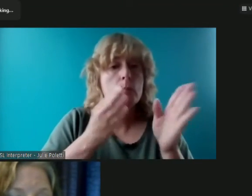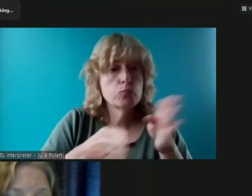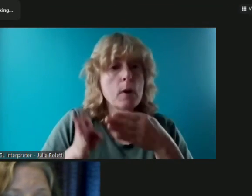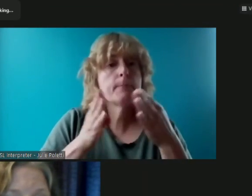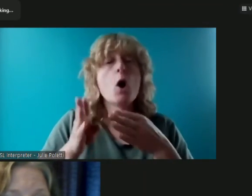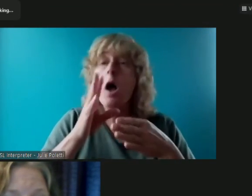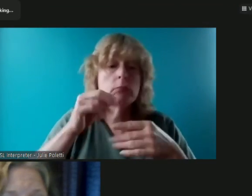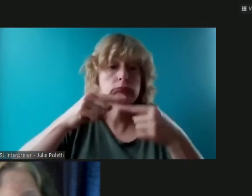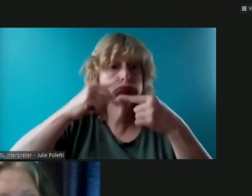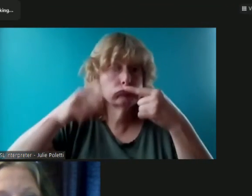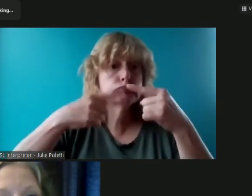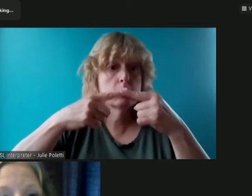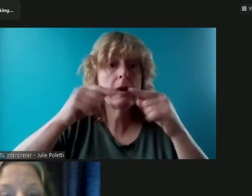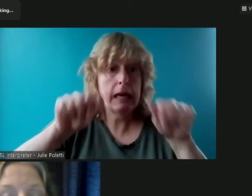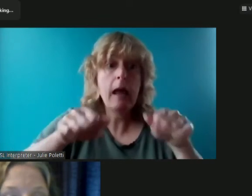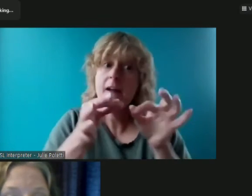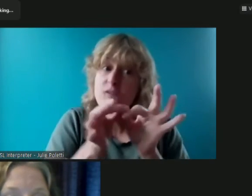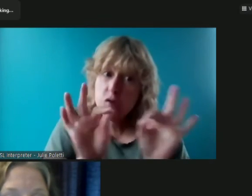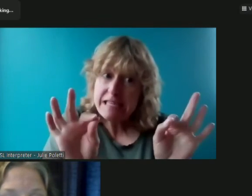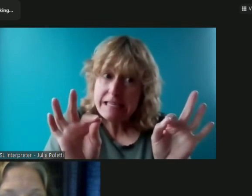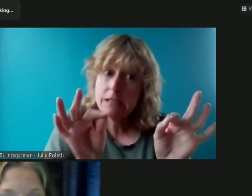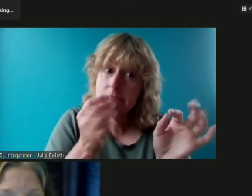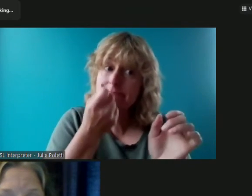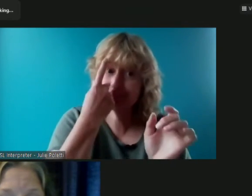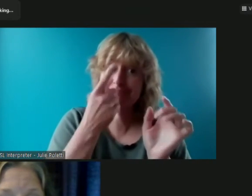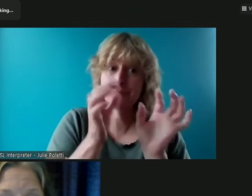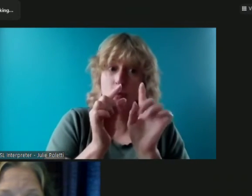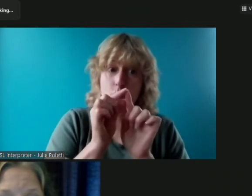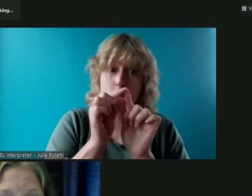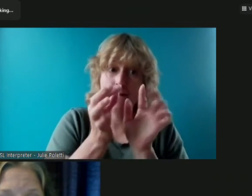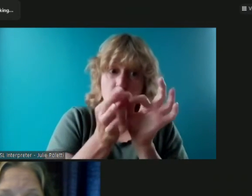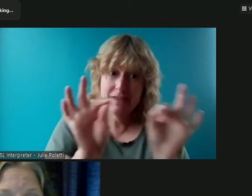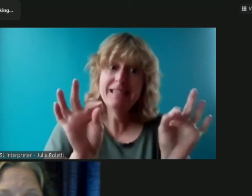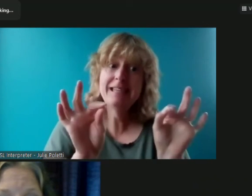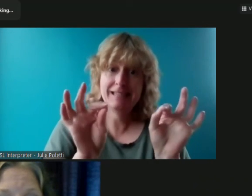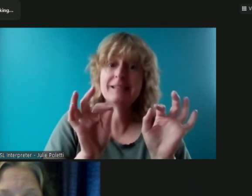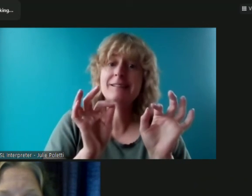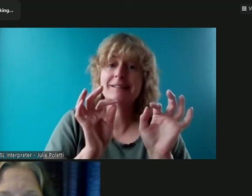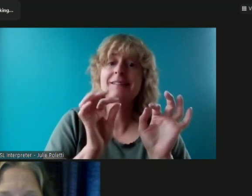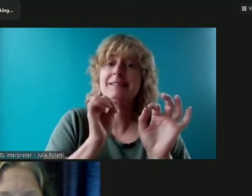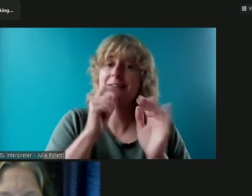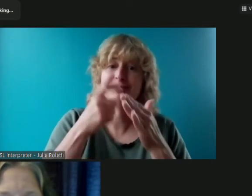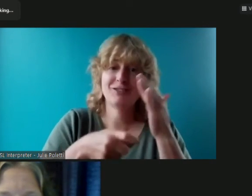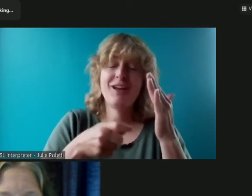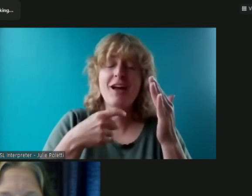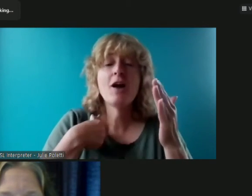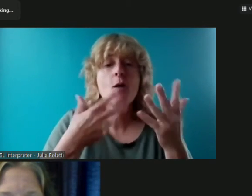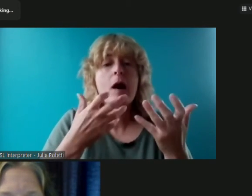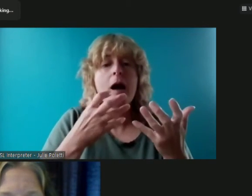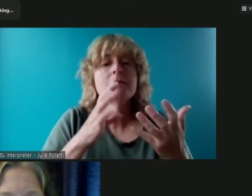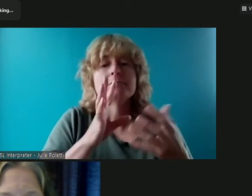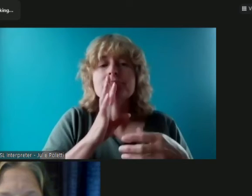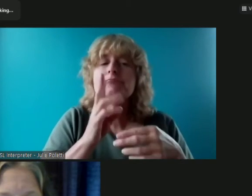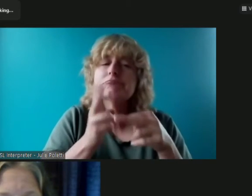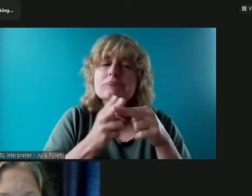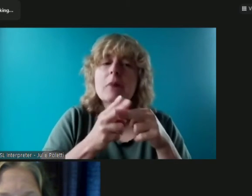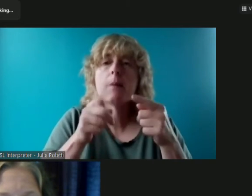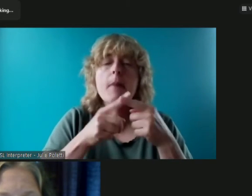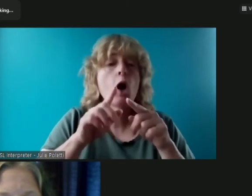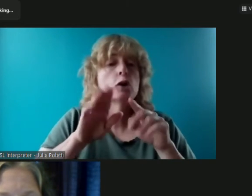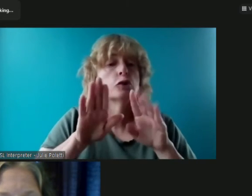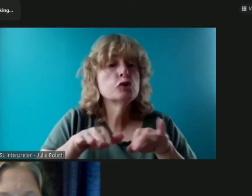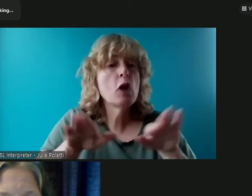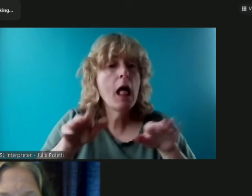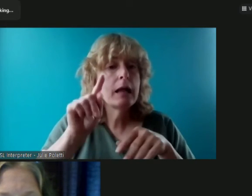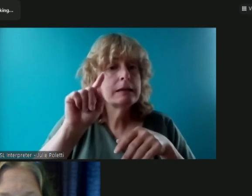the word key is free um so with this i want to talk about just briefly the child tax credit